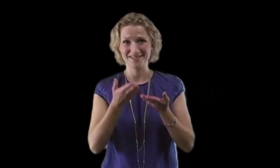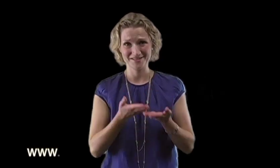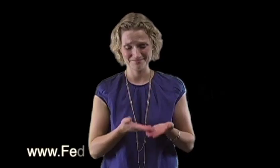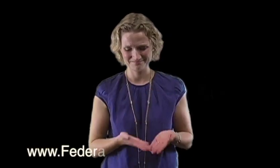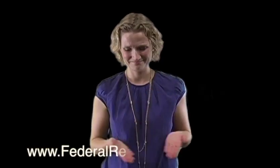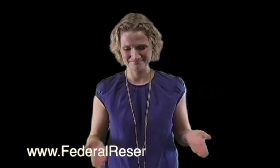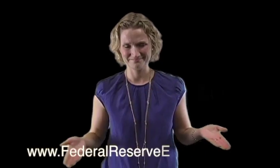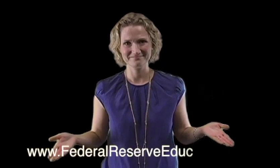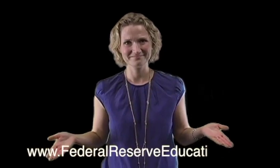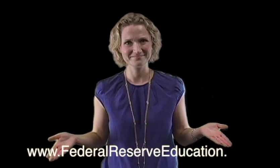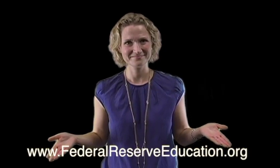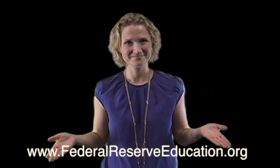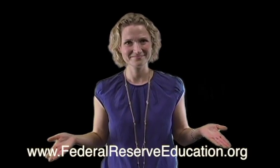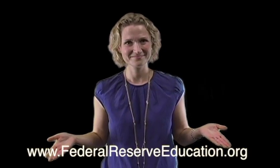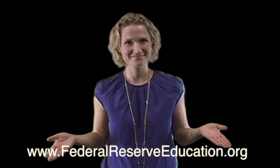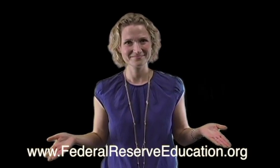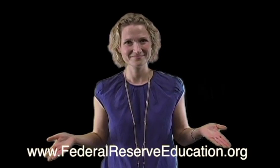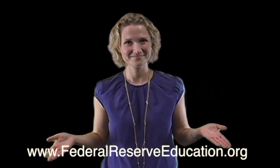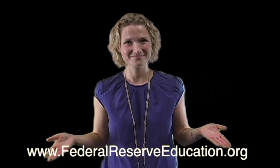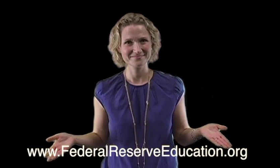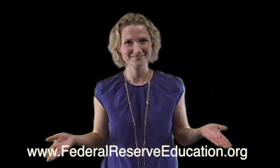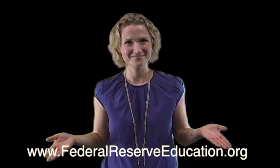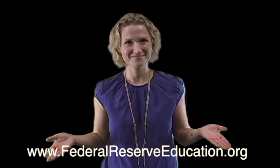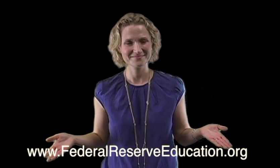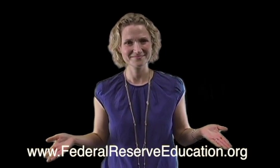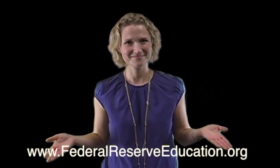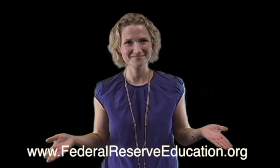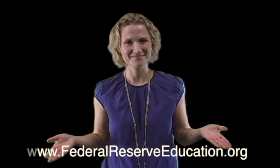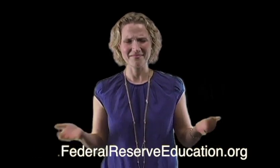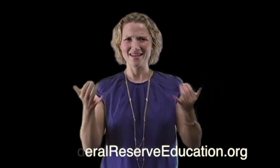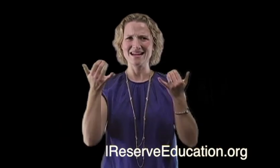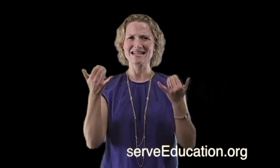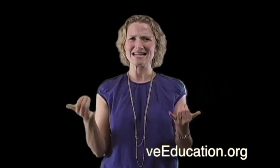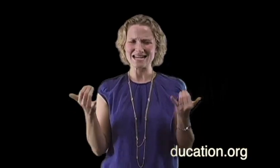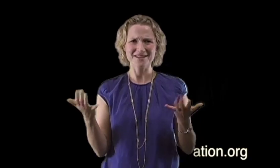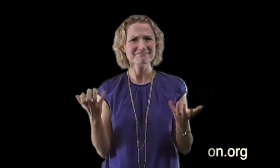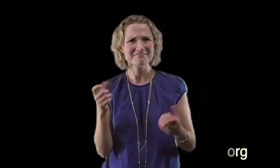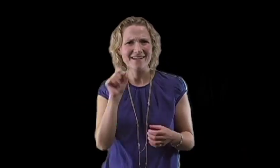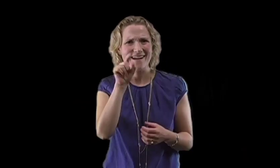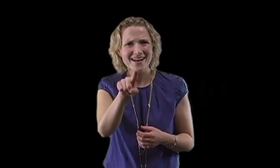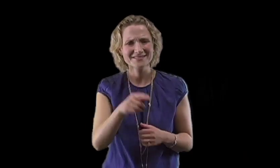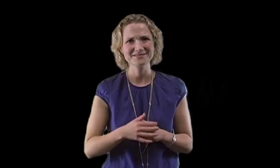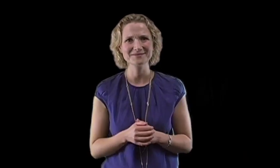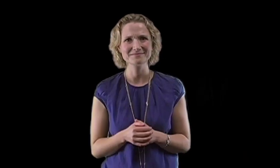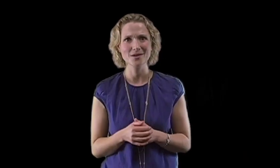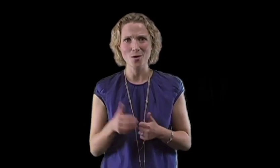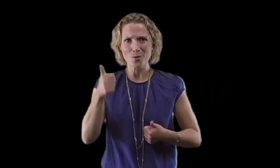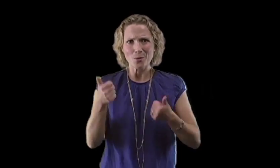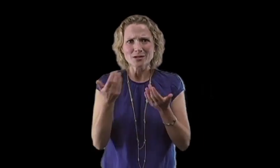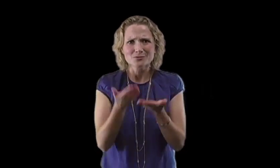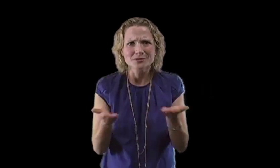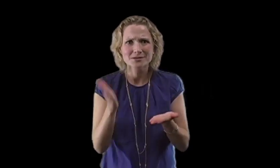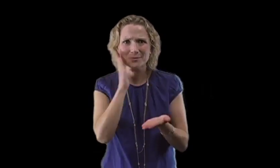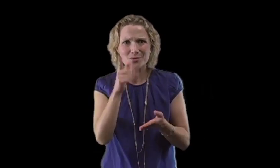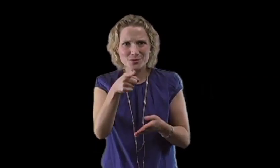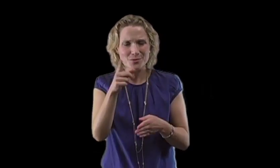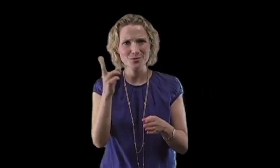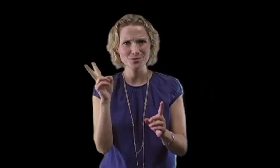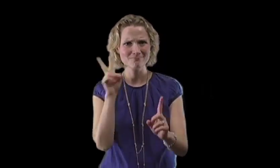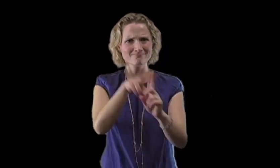education and federal reserve education dot org now I'd like to ask you which